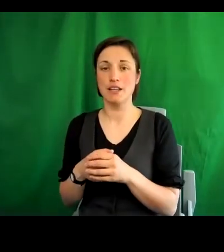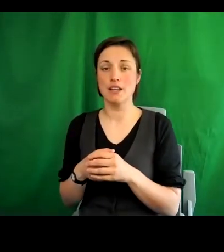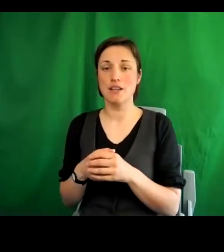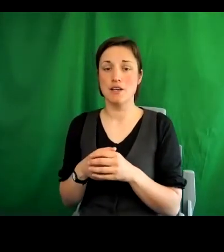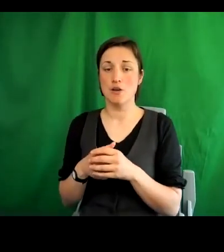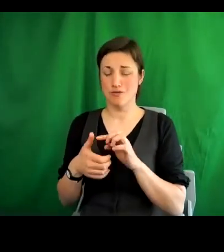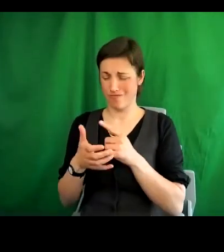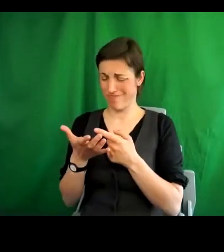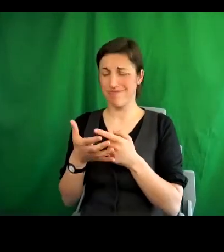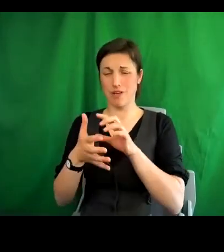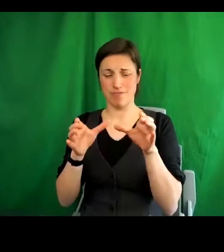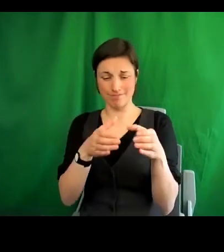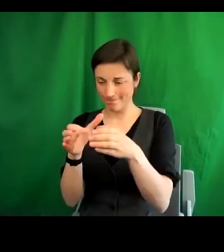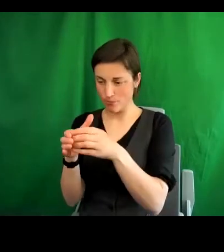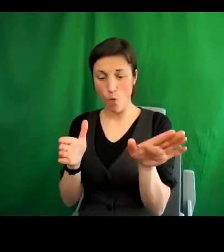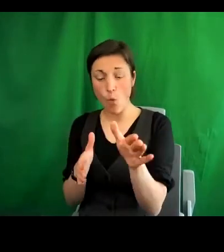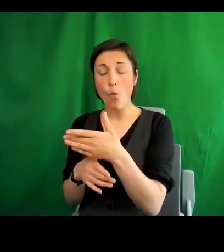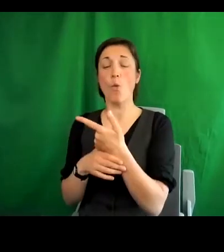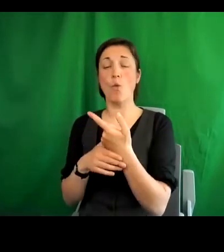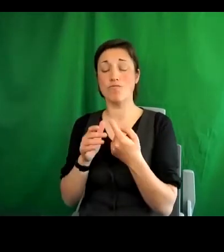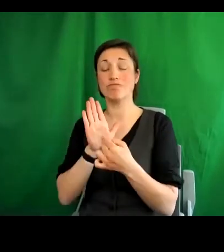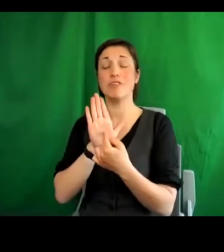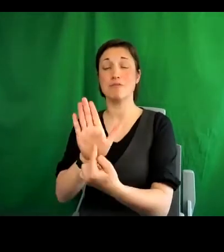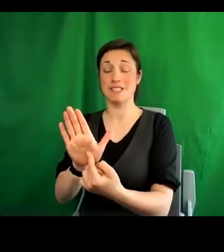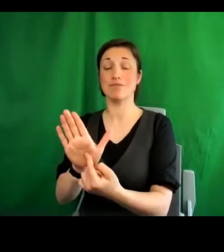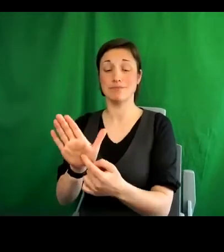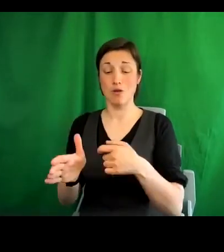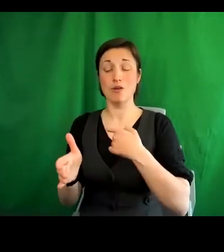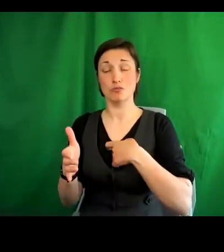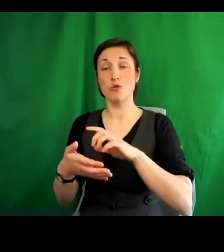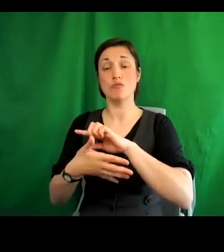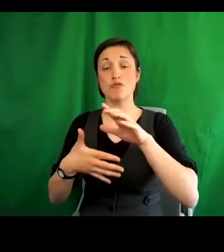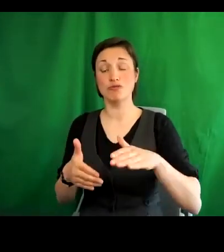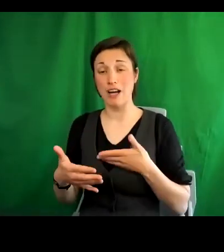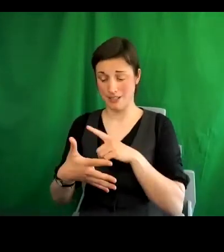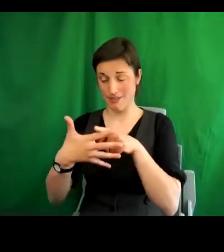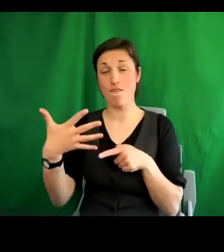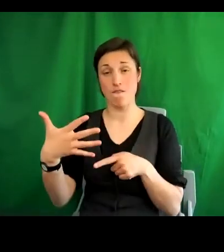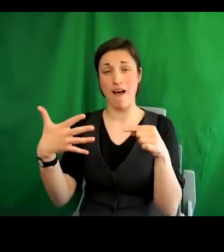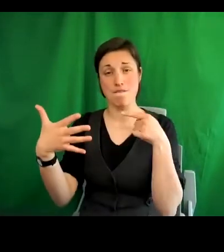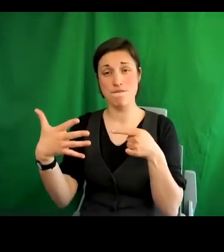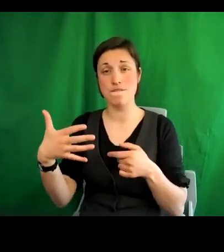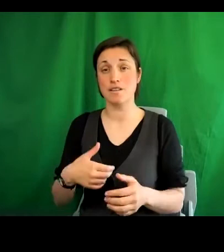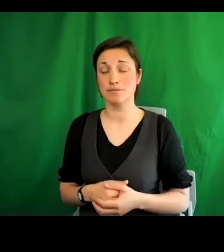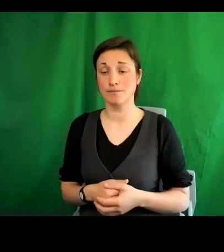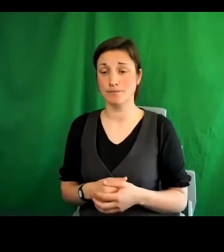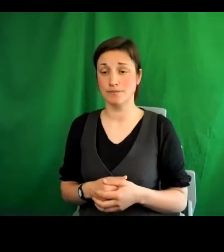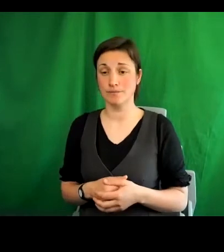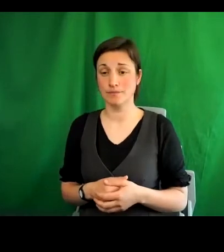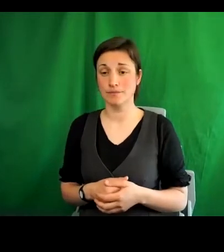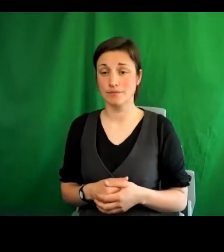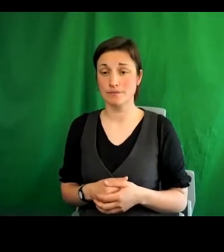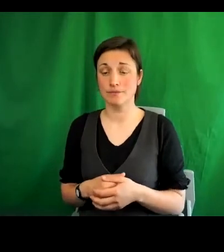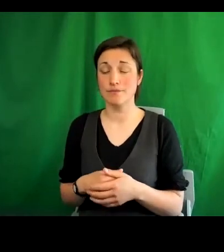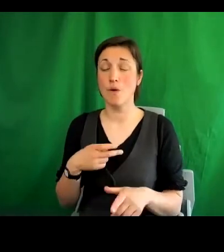key human rights that I mentioned and colleagues from the statutory sector. Among many other activities